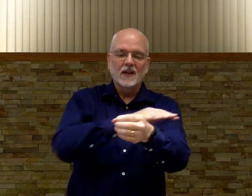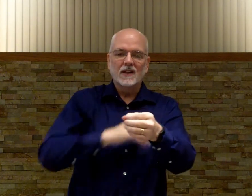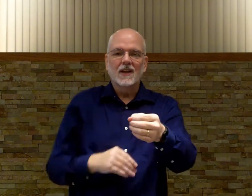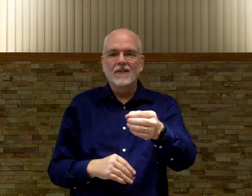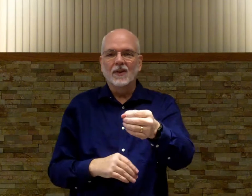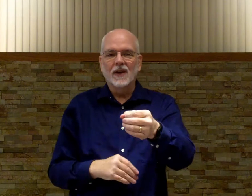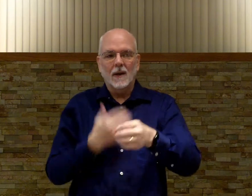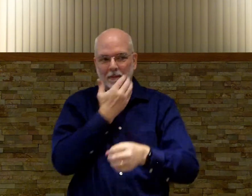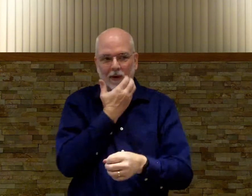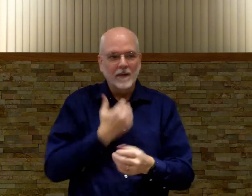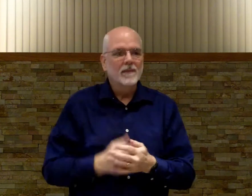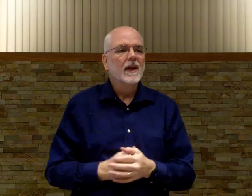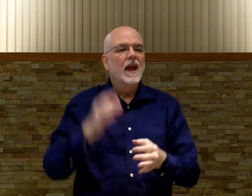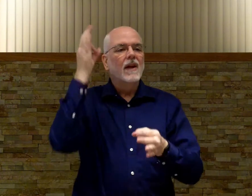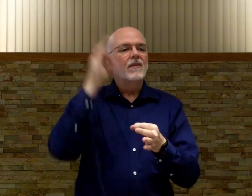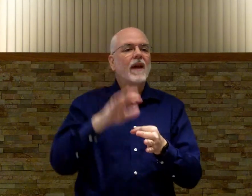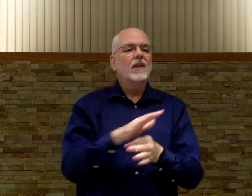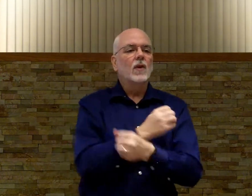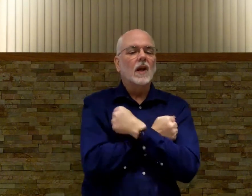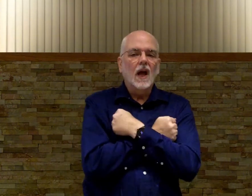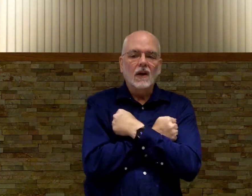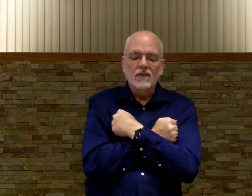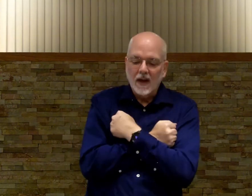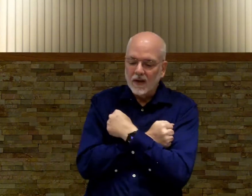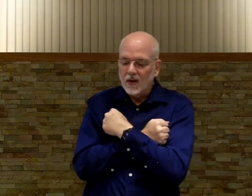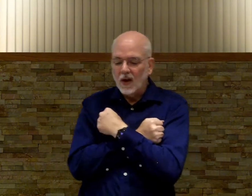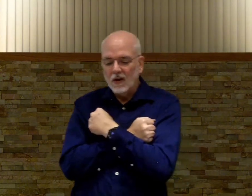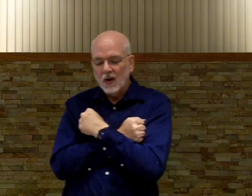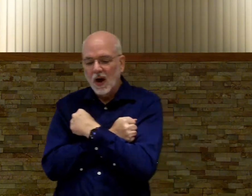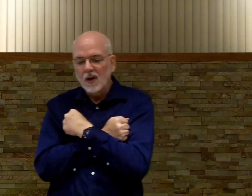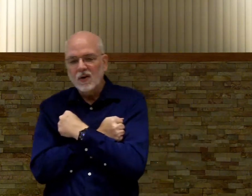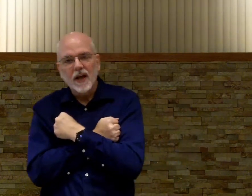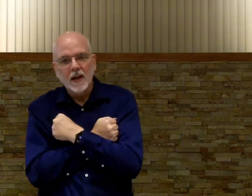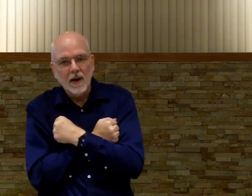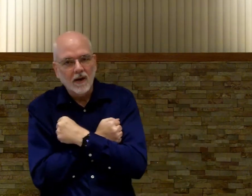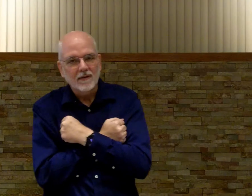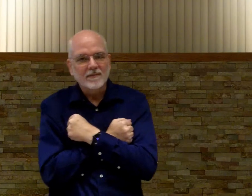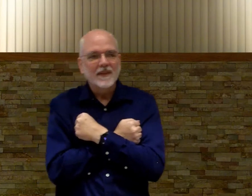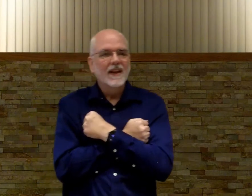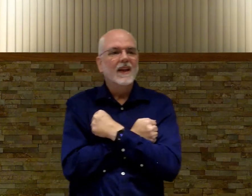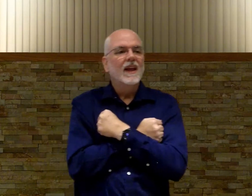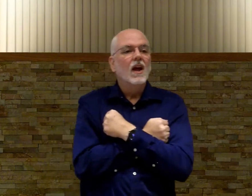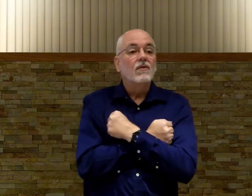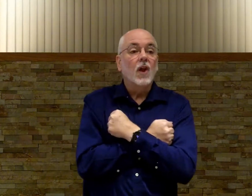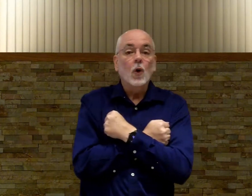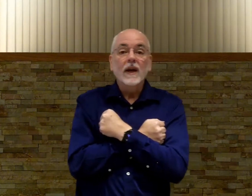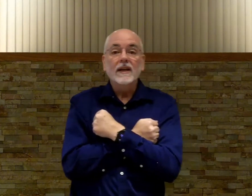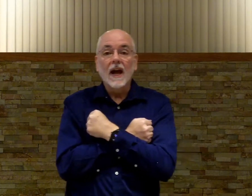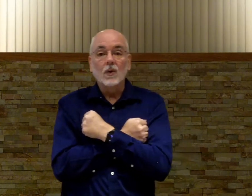of level the top right faithful love like you're gonna hug your teddy bear flowing down